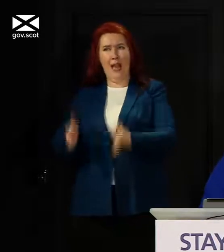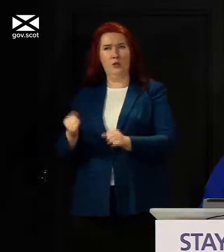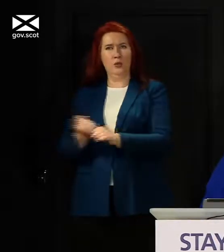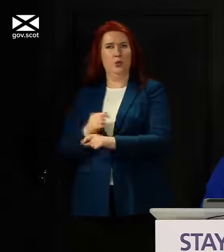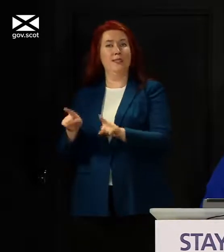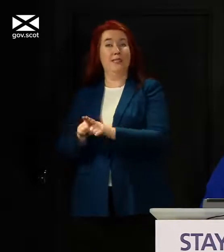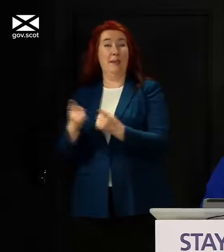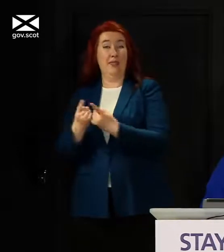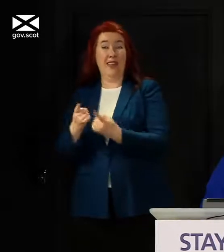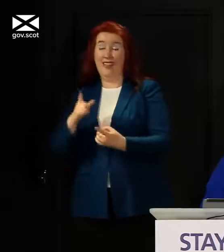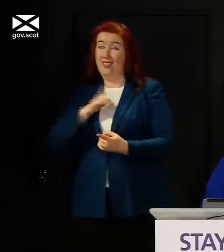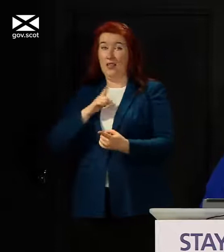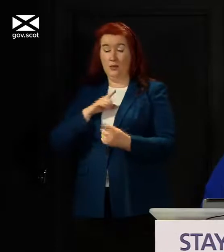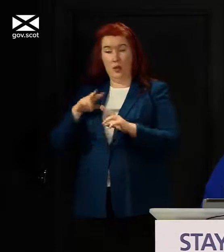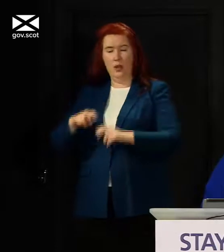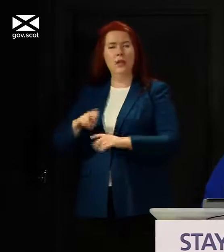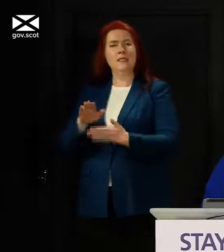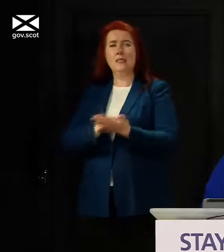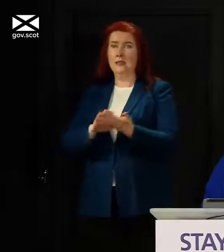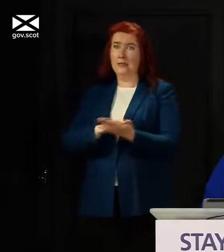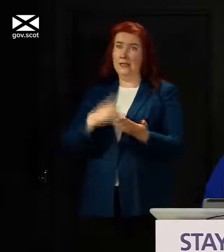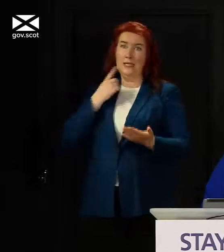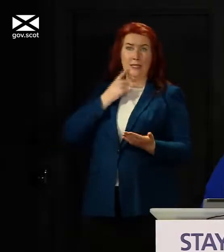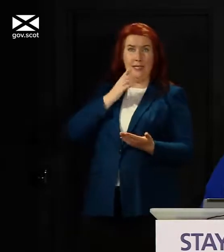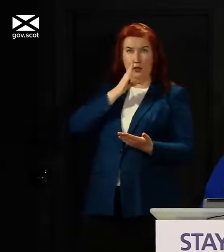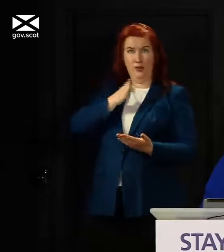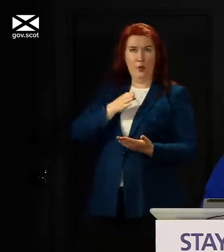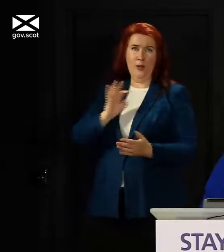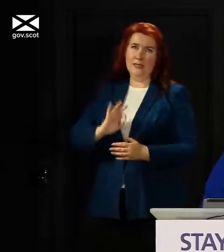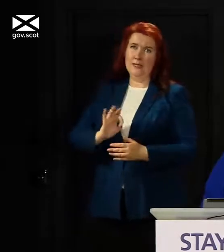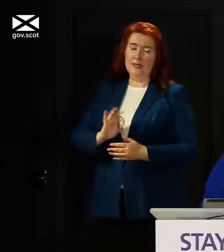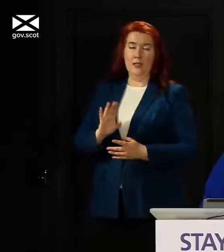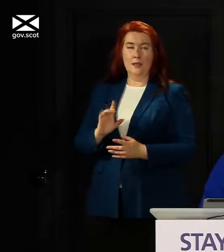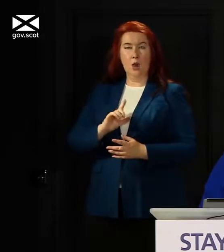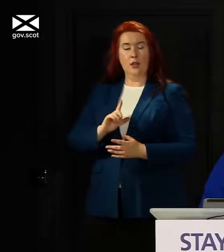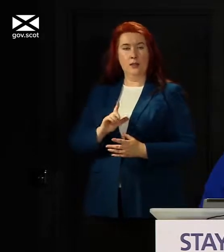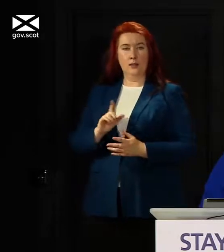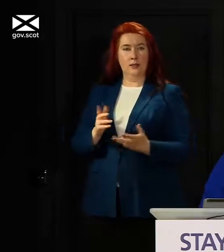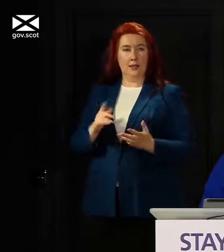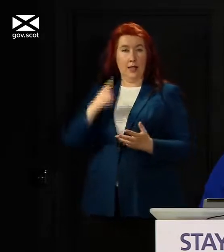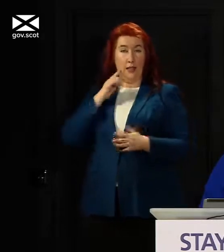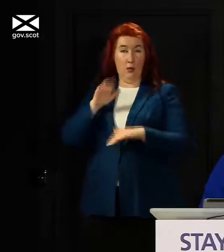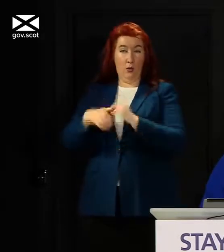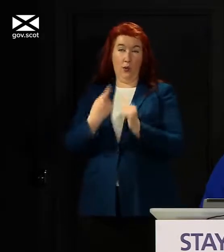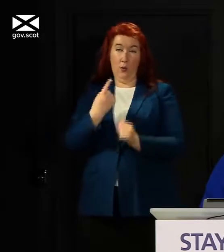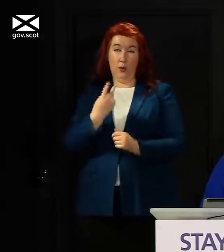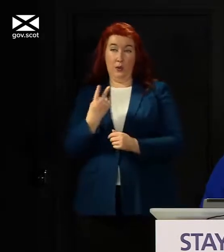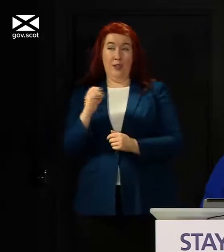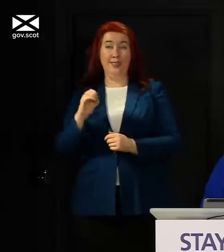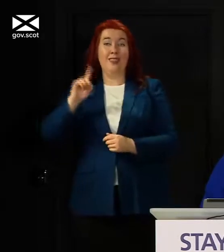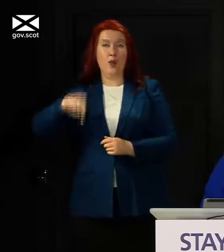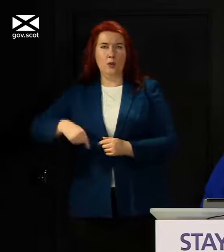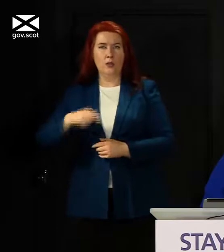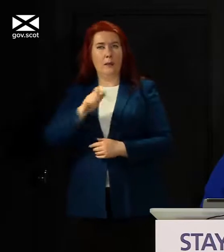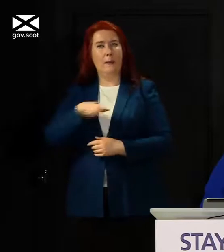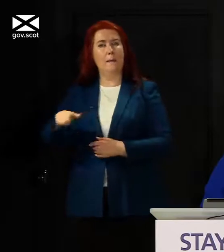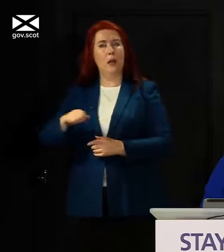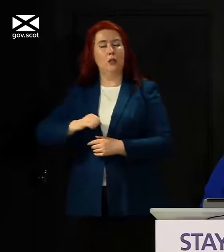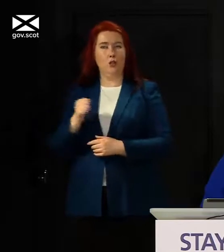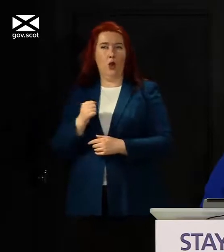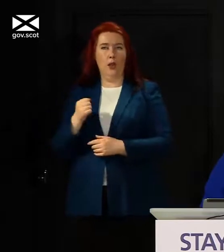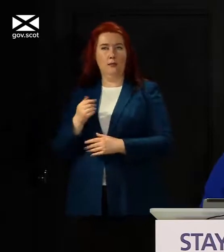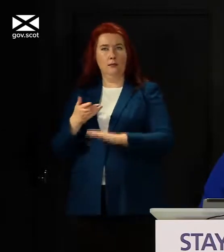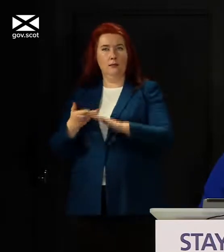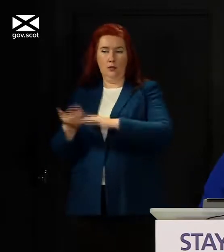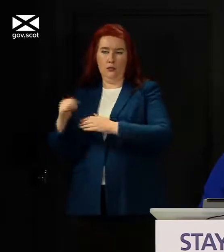that's by no means straightforward and it won't be there's I think just over 120,000 people in Scotland in